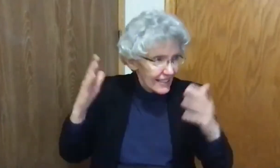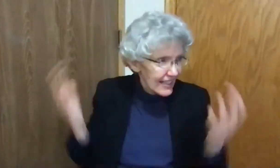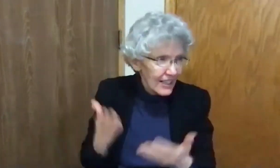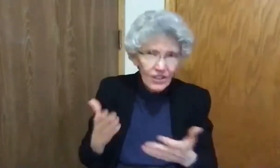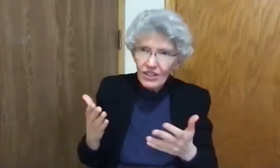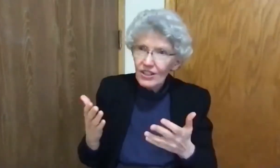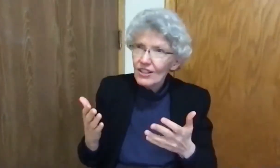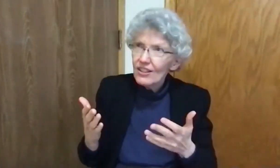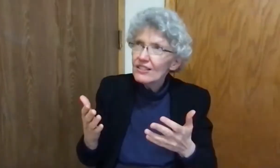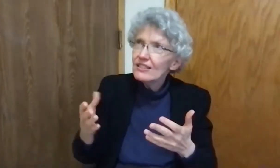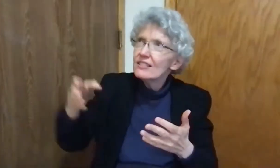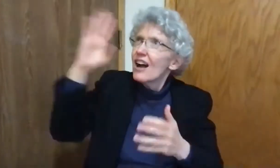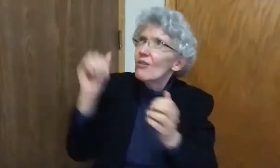Fear seized them all.